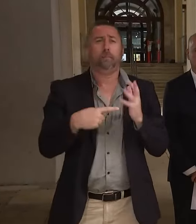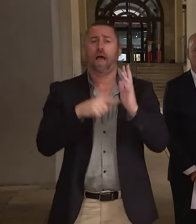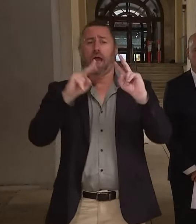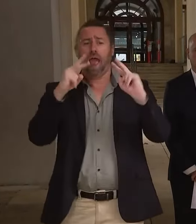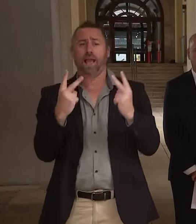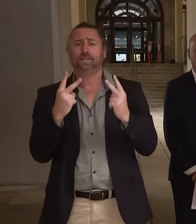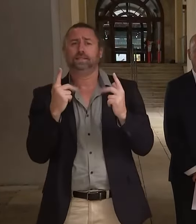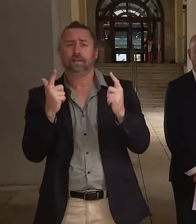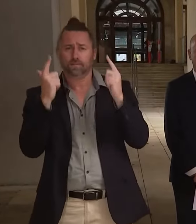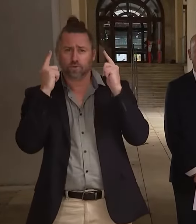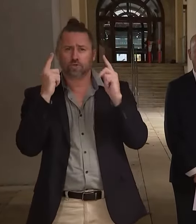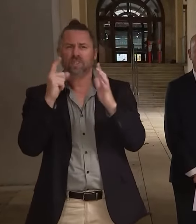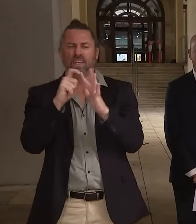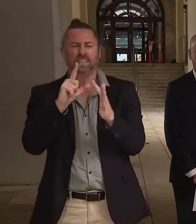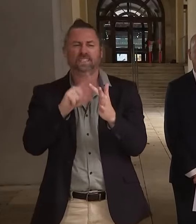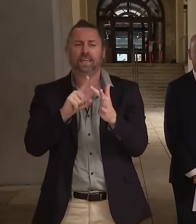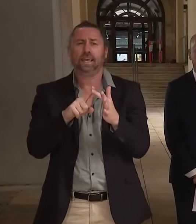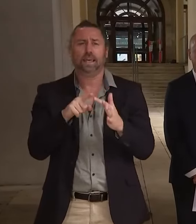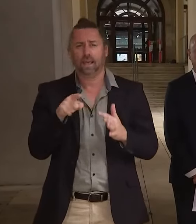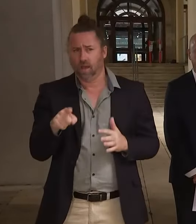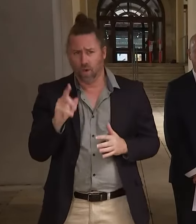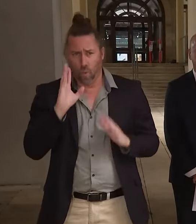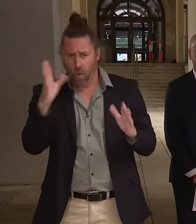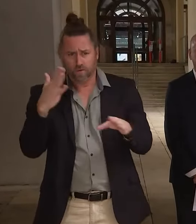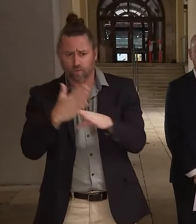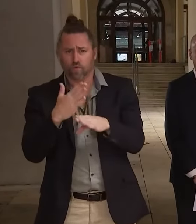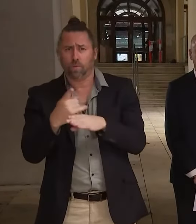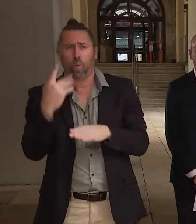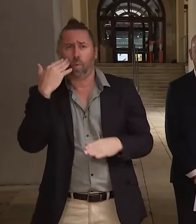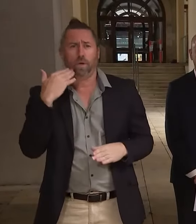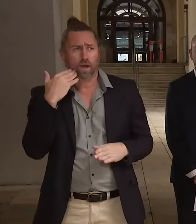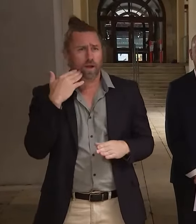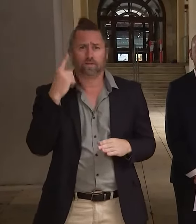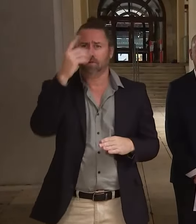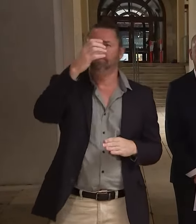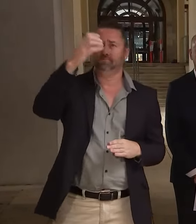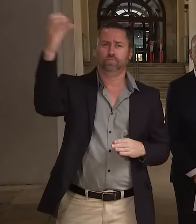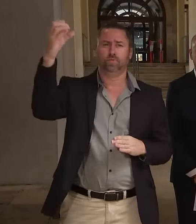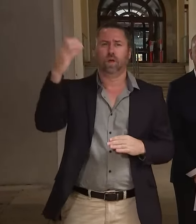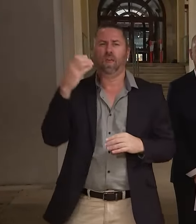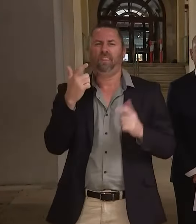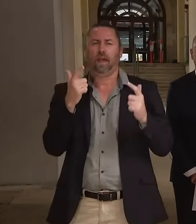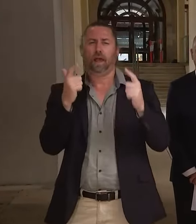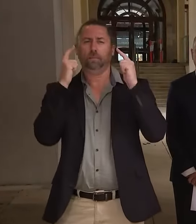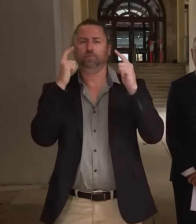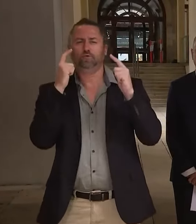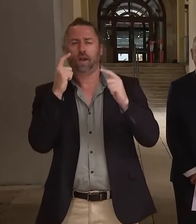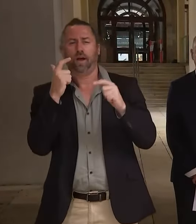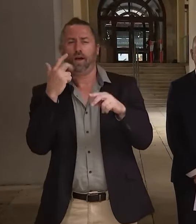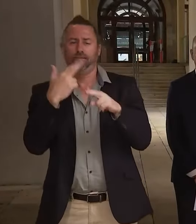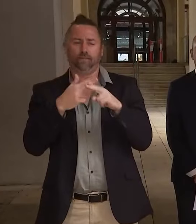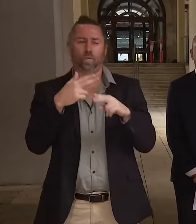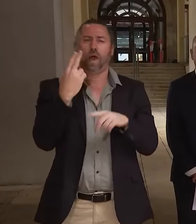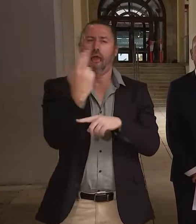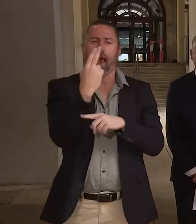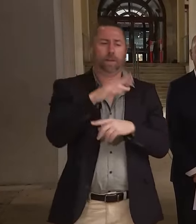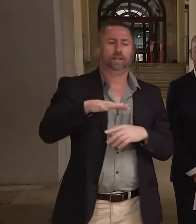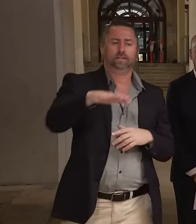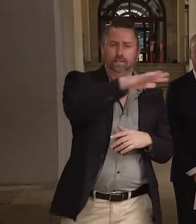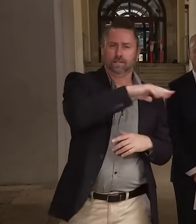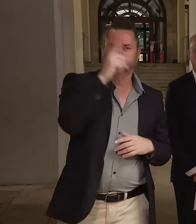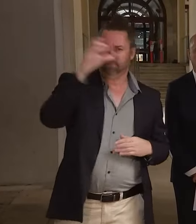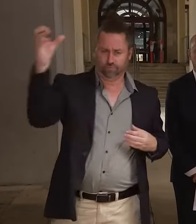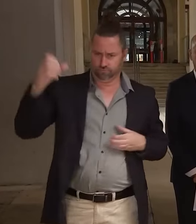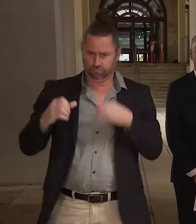who is in the role now, Dee, is doing an incredible job. She has relieved as acting commissioner a number of times, and there is no question that